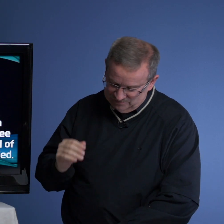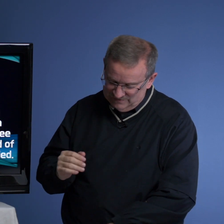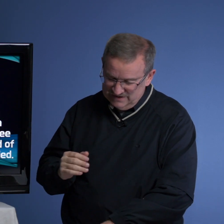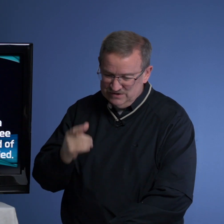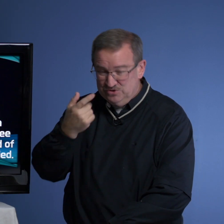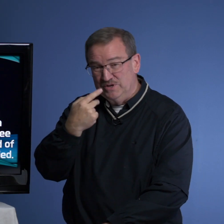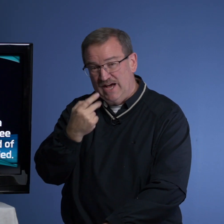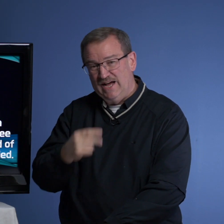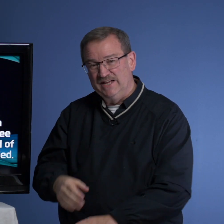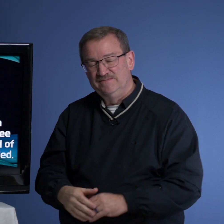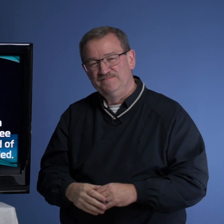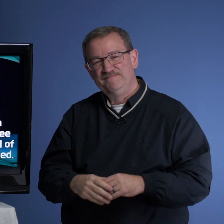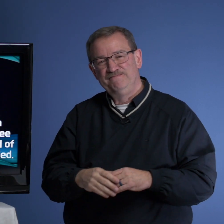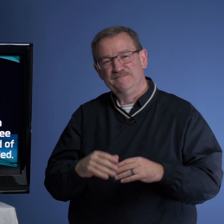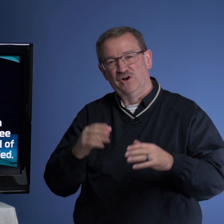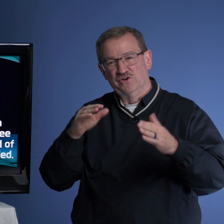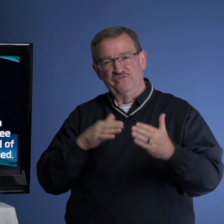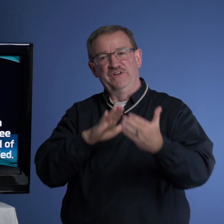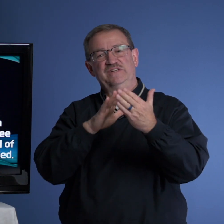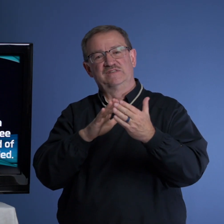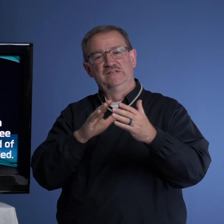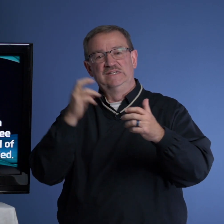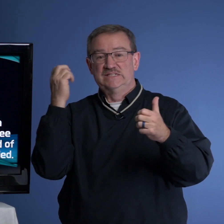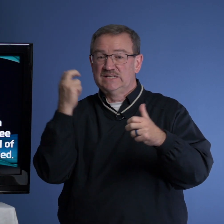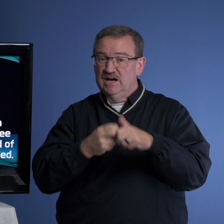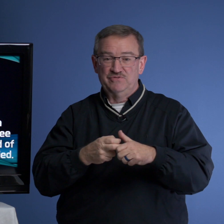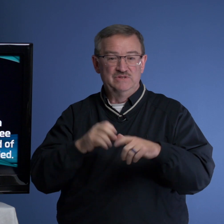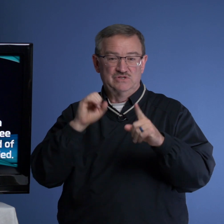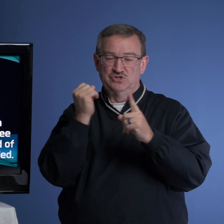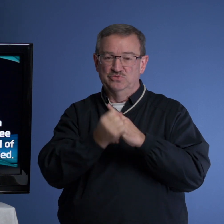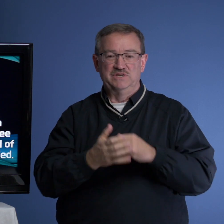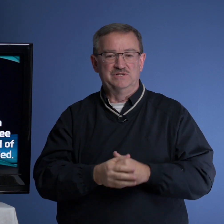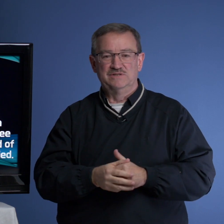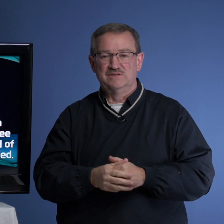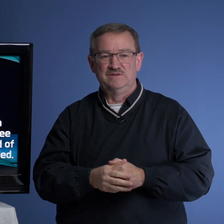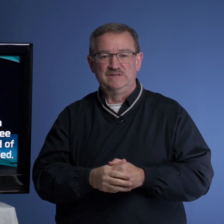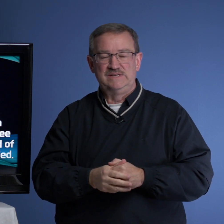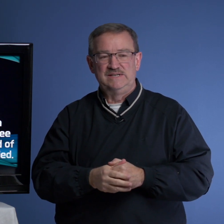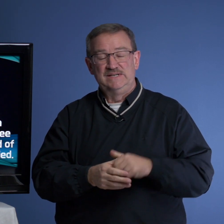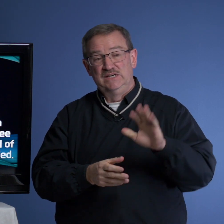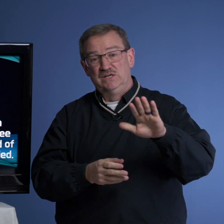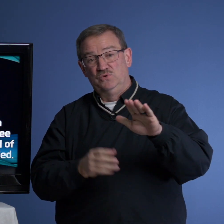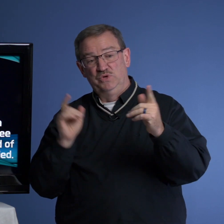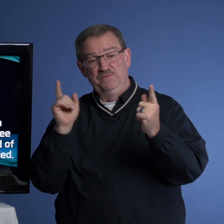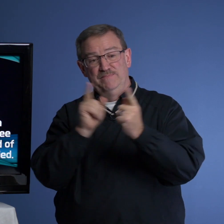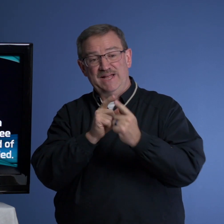you and I are going to face tough situations. We met